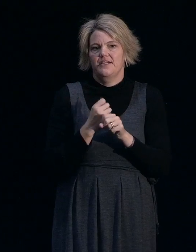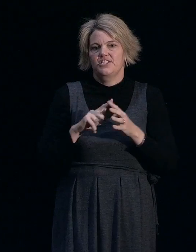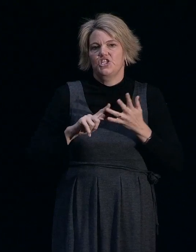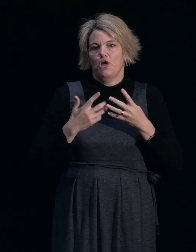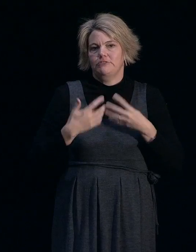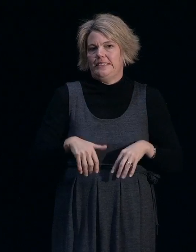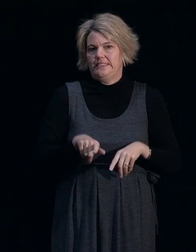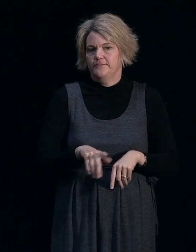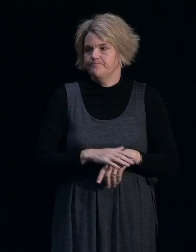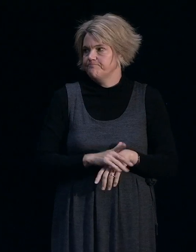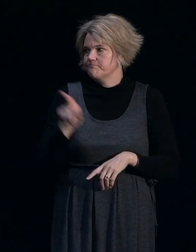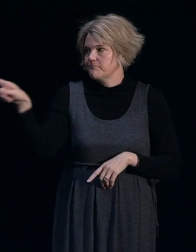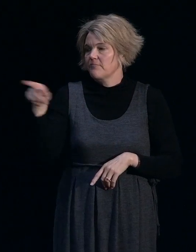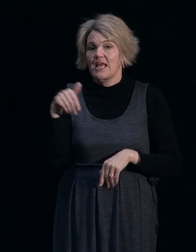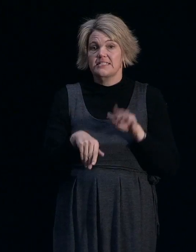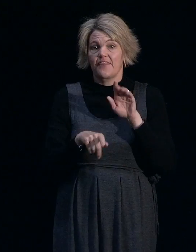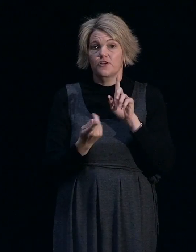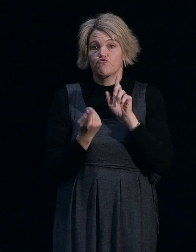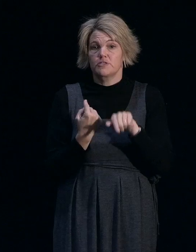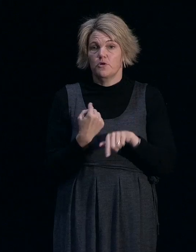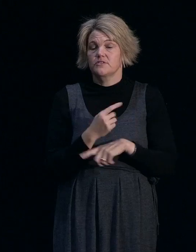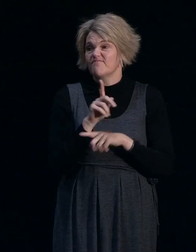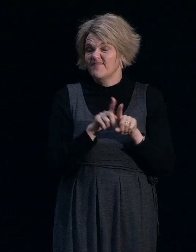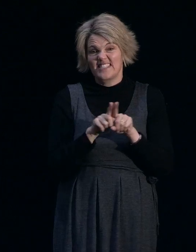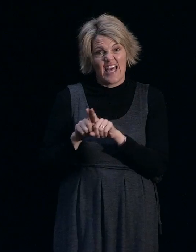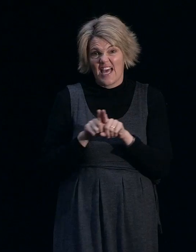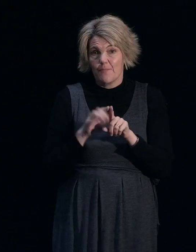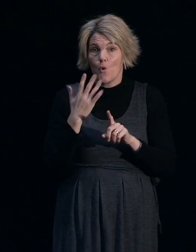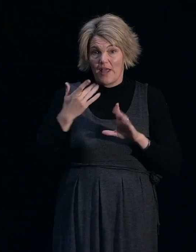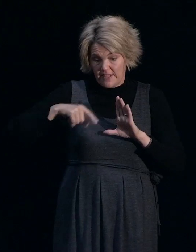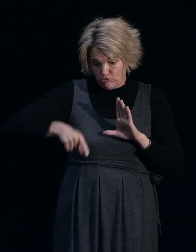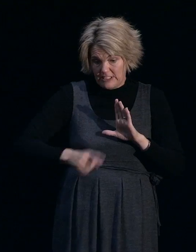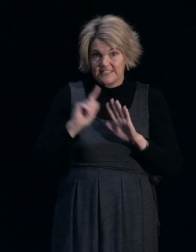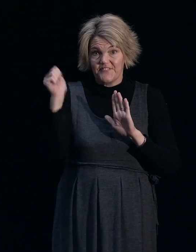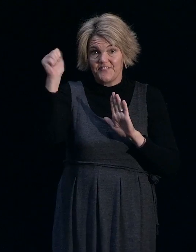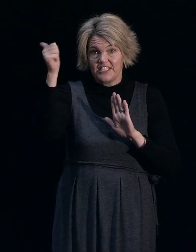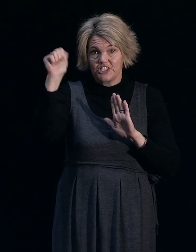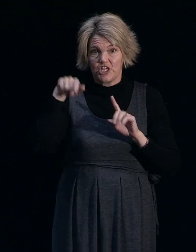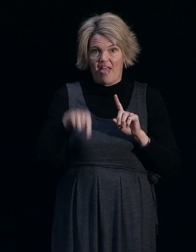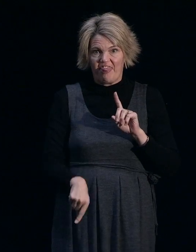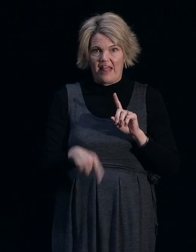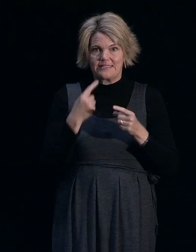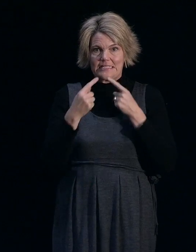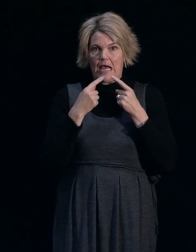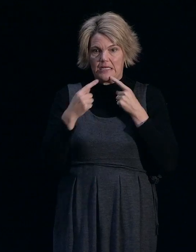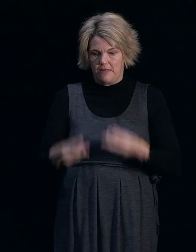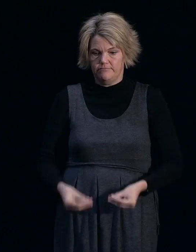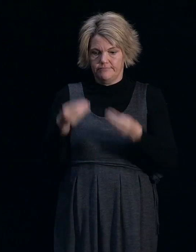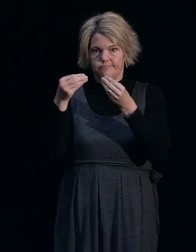be the same. That In Southern Response's case, once the drilling has been done, that raw ground data is